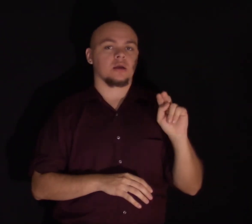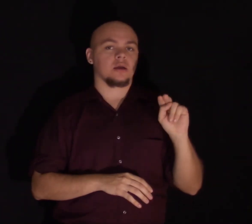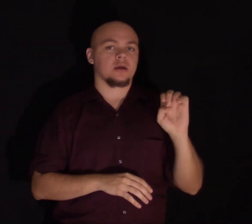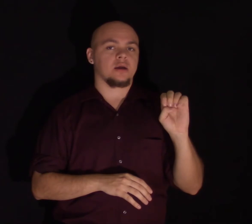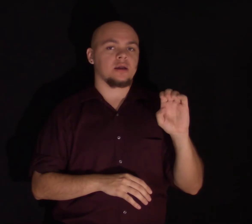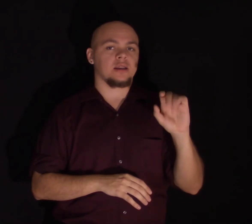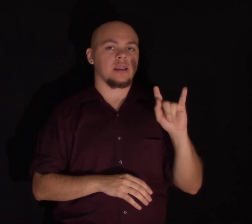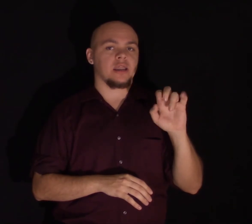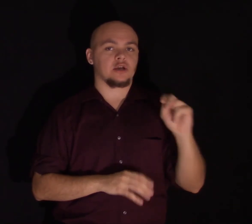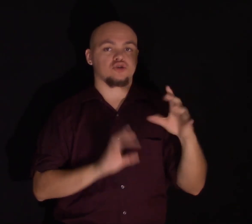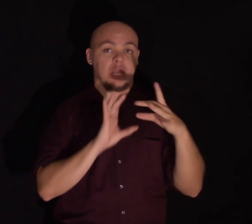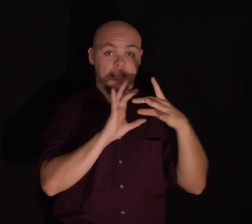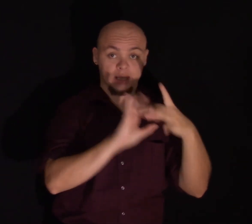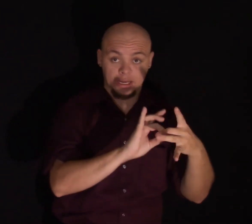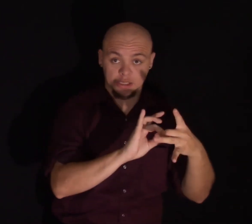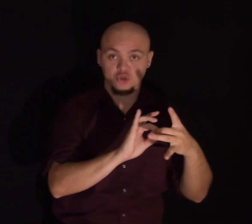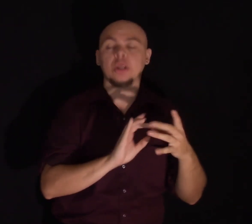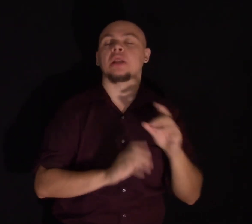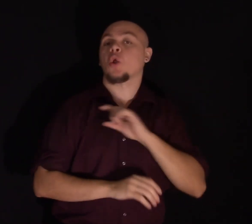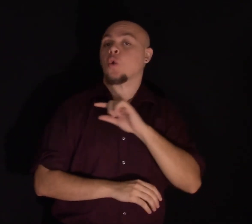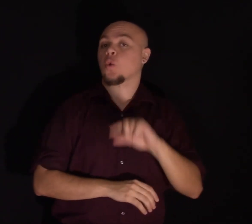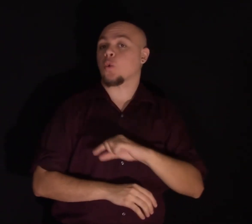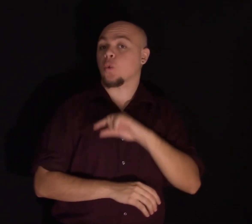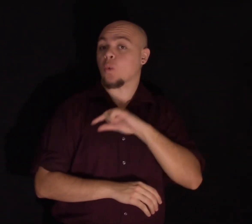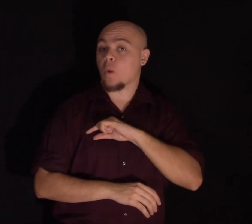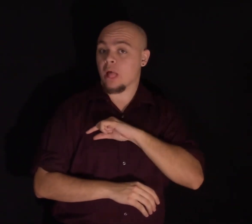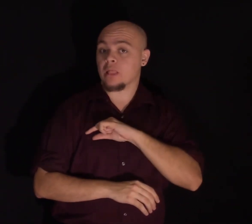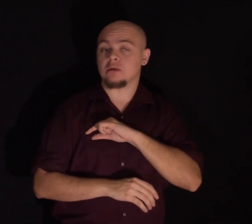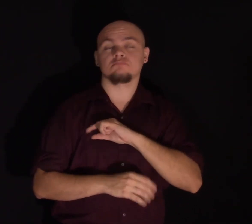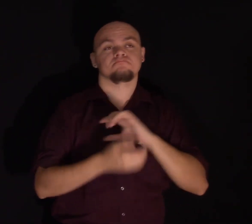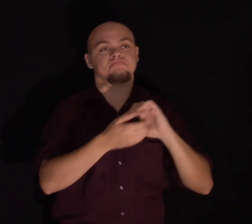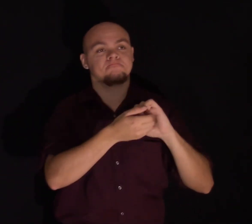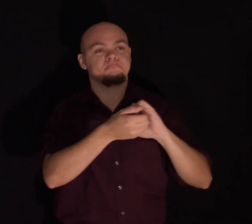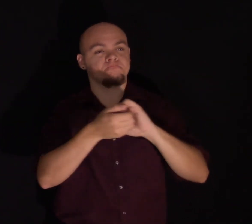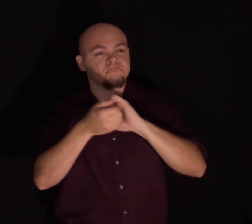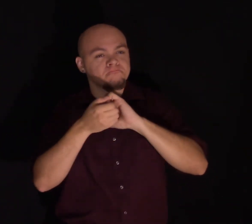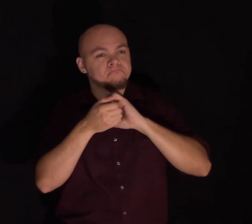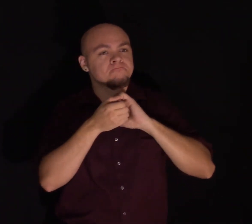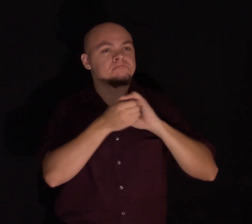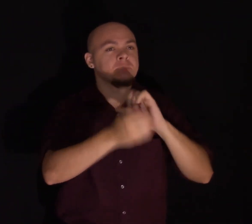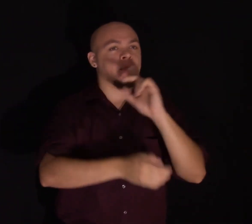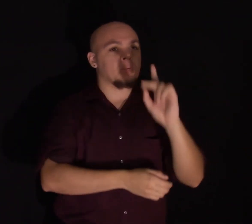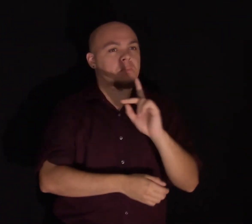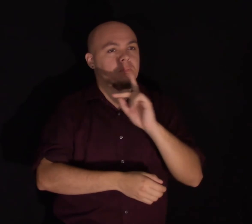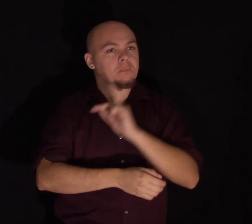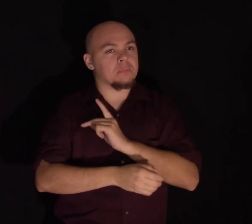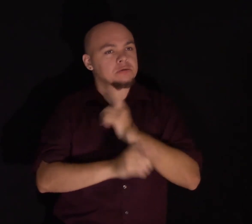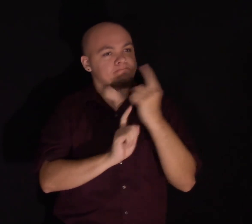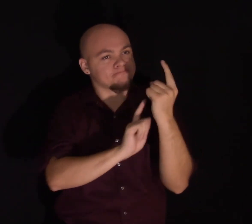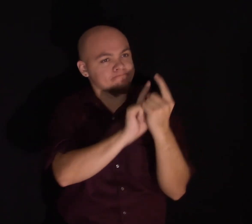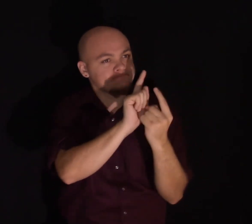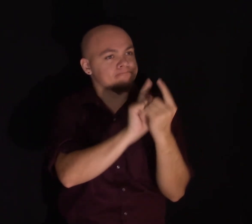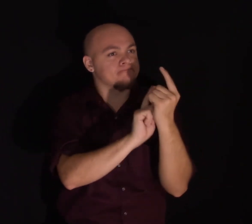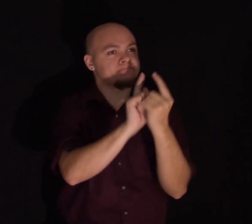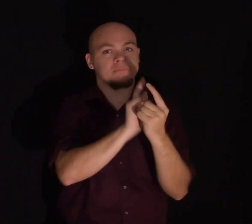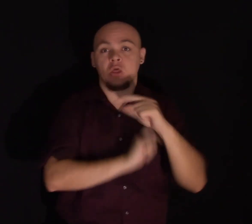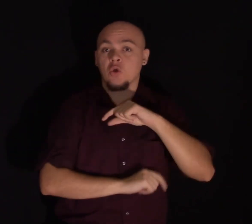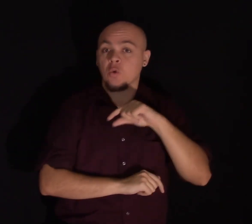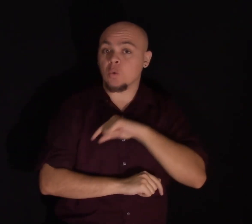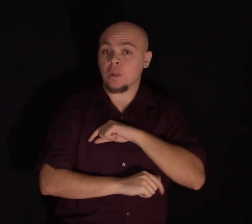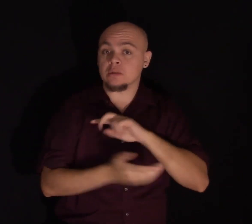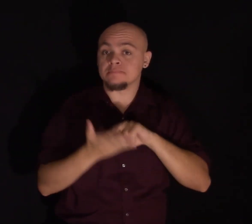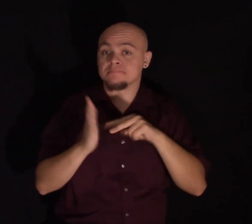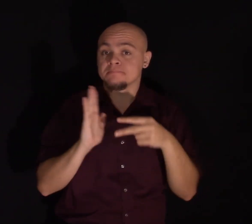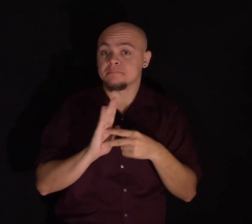to those qualities which nurture harmonious interpersonal relationships. Qualities like